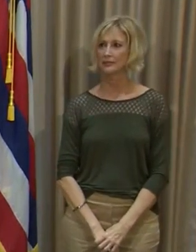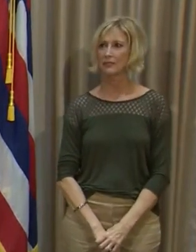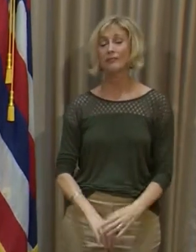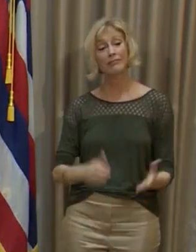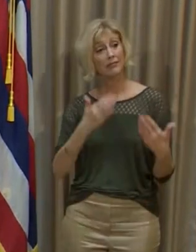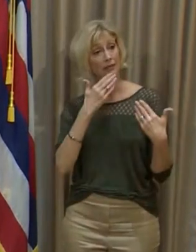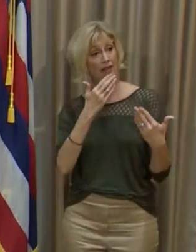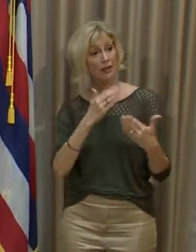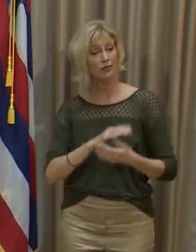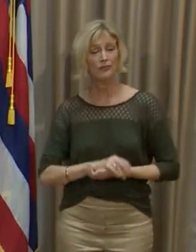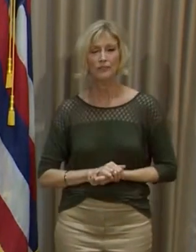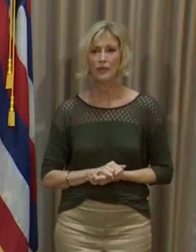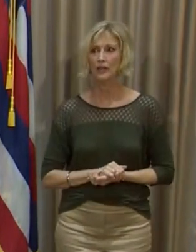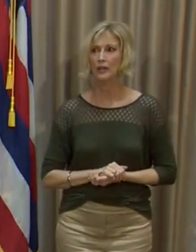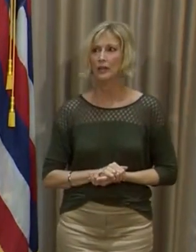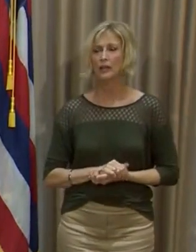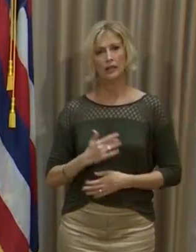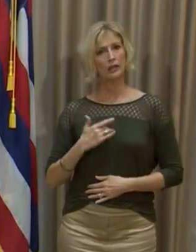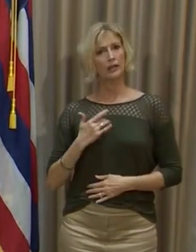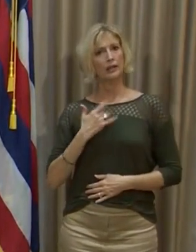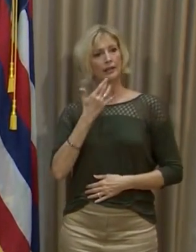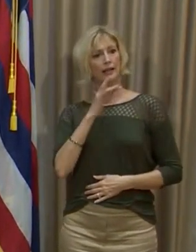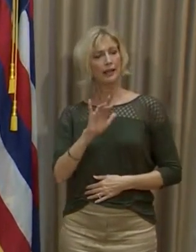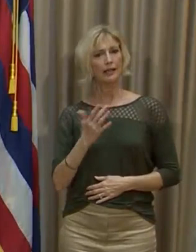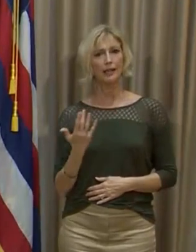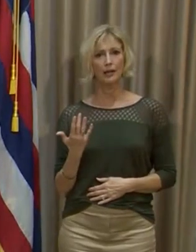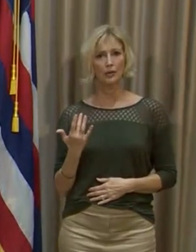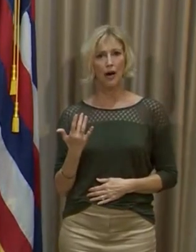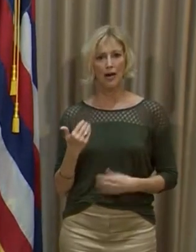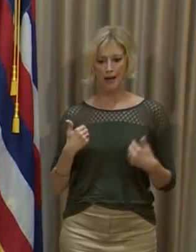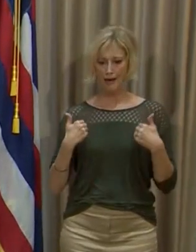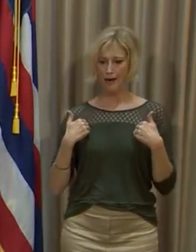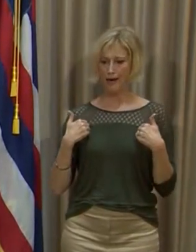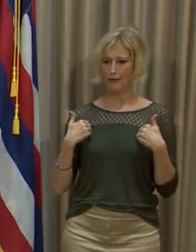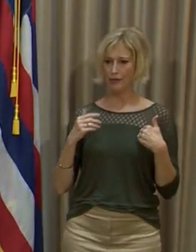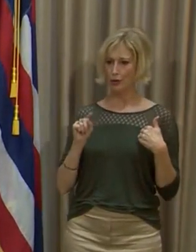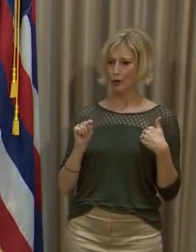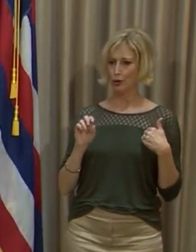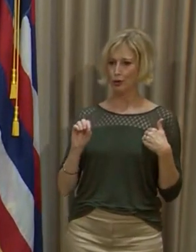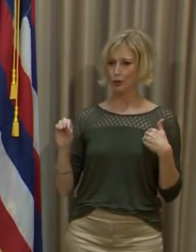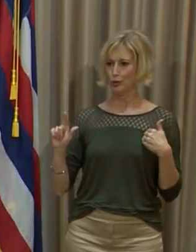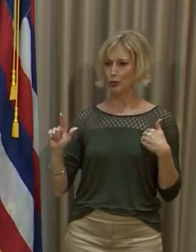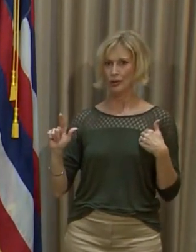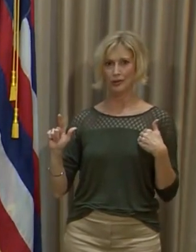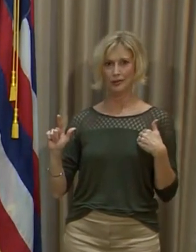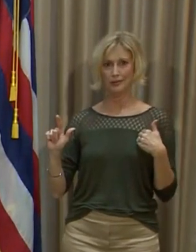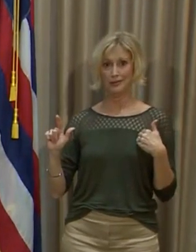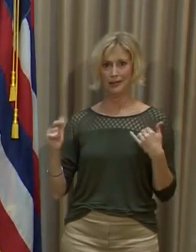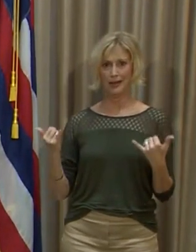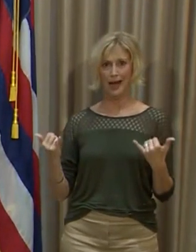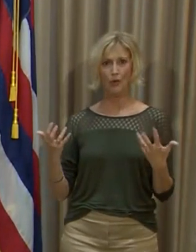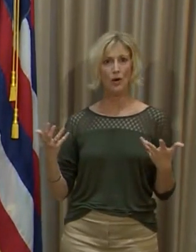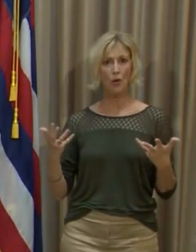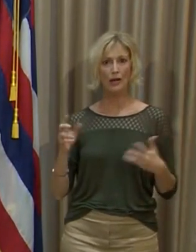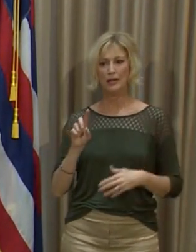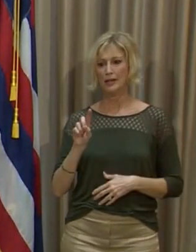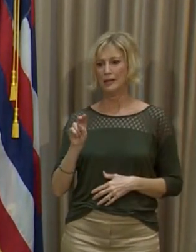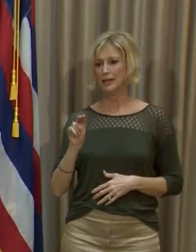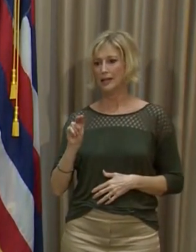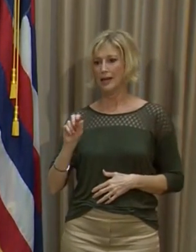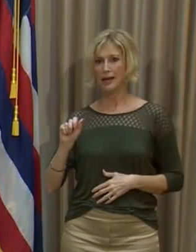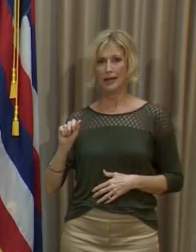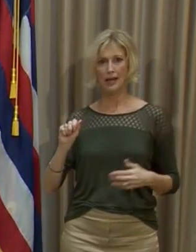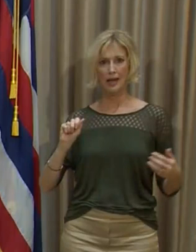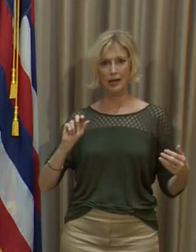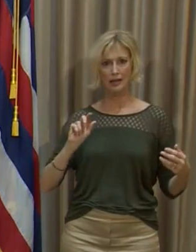Thank you. We feel lucky that we have the tool that's needed at the moment, which is DNA sequencing. We can do whole